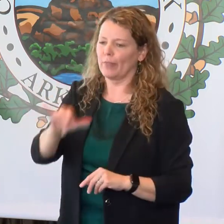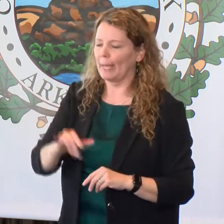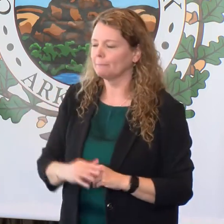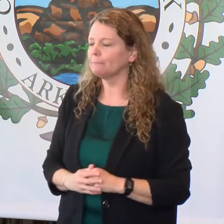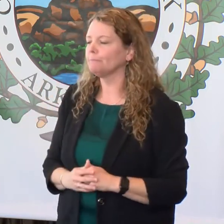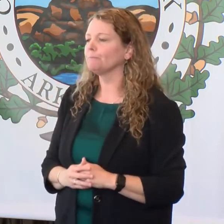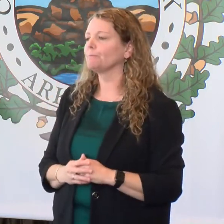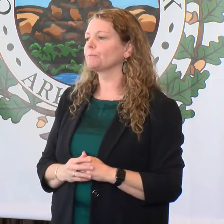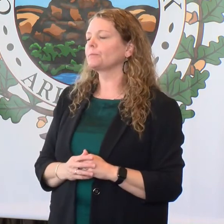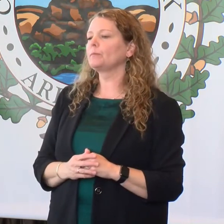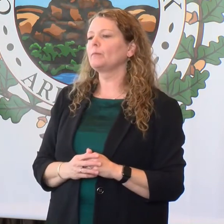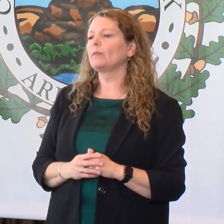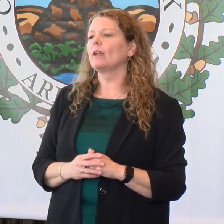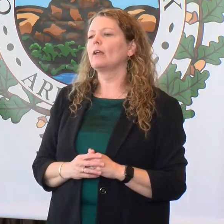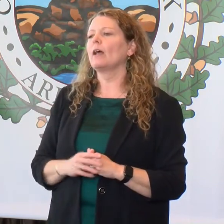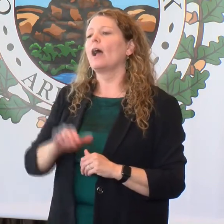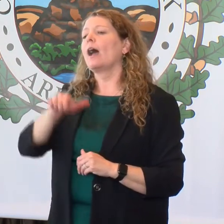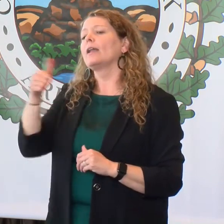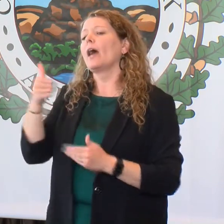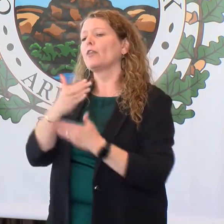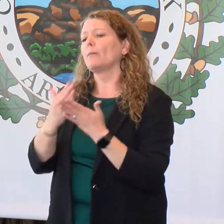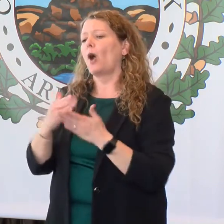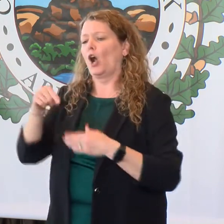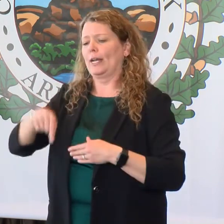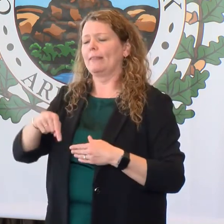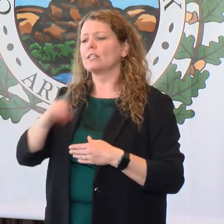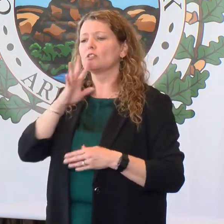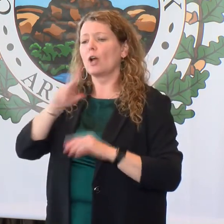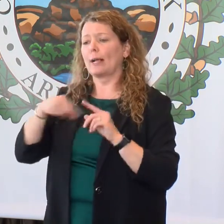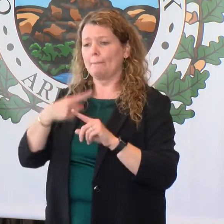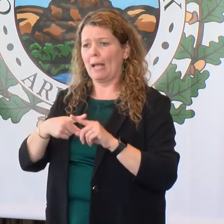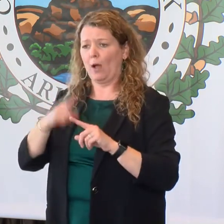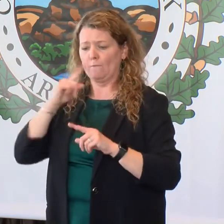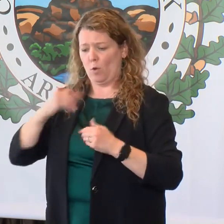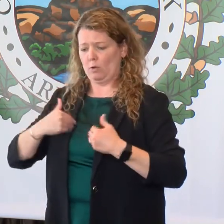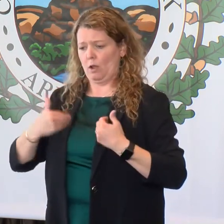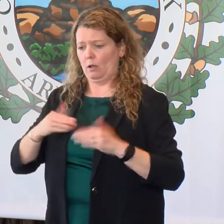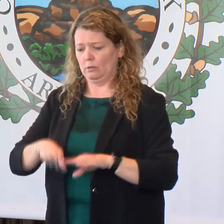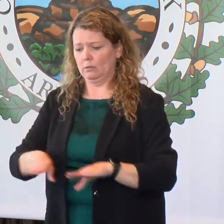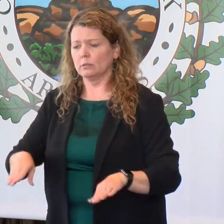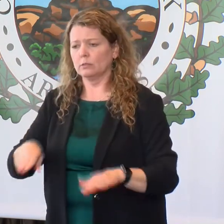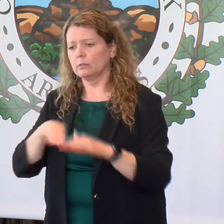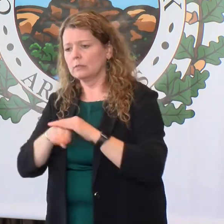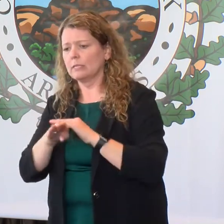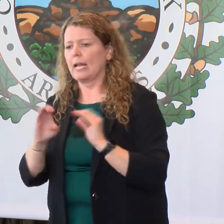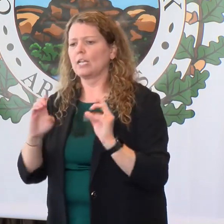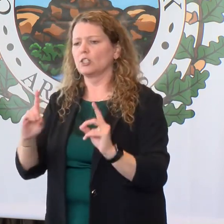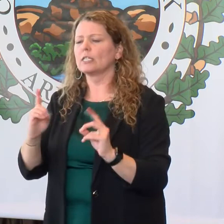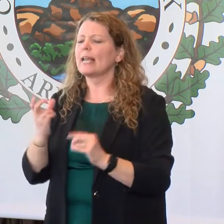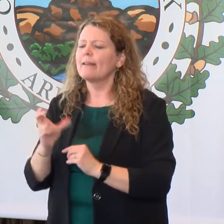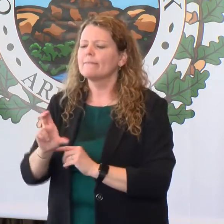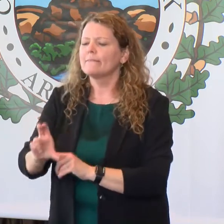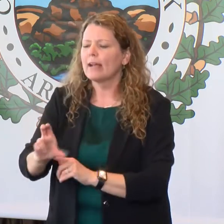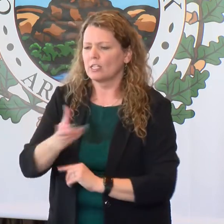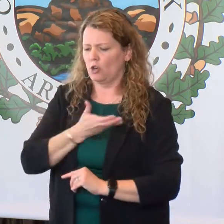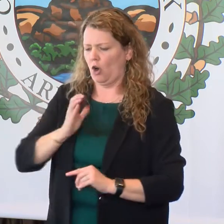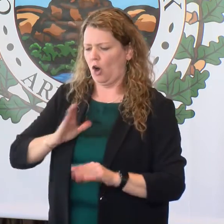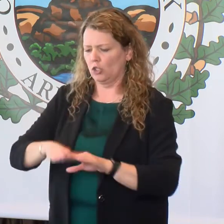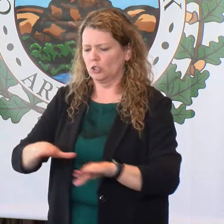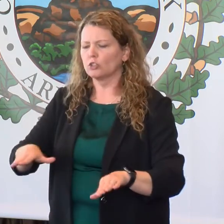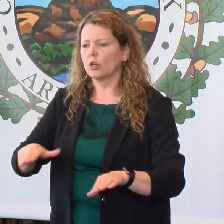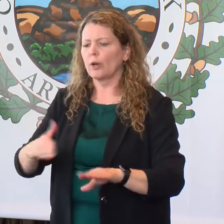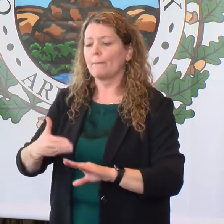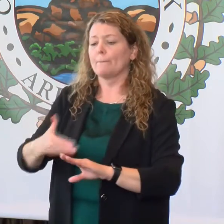this package, though, that ties back to early childhood. And that is making an investment in children early in their